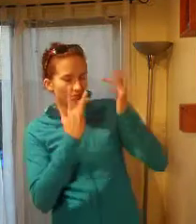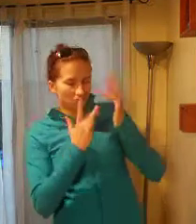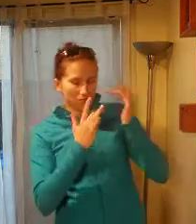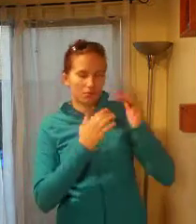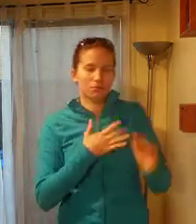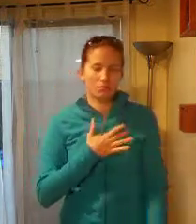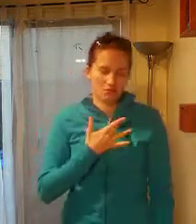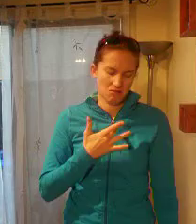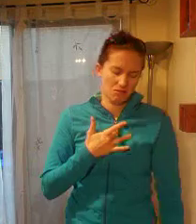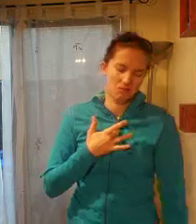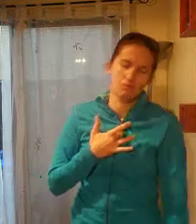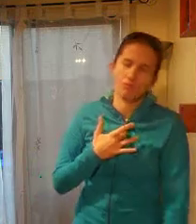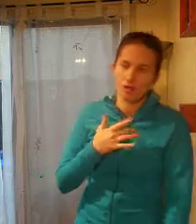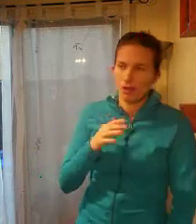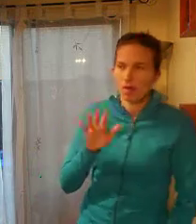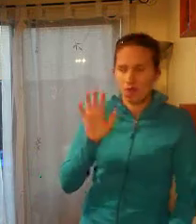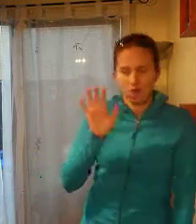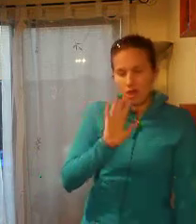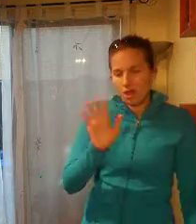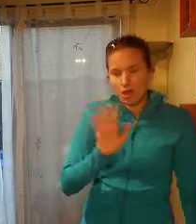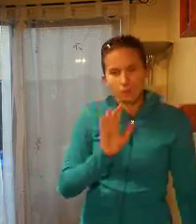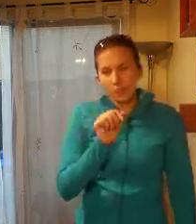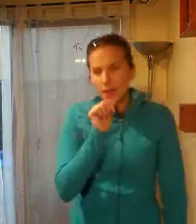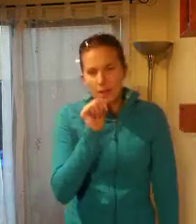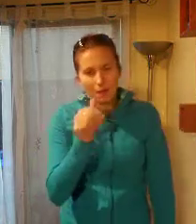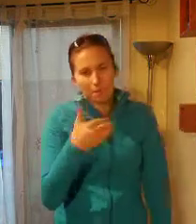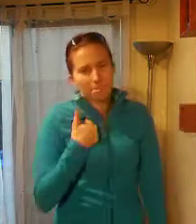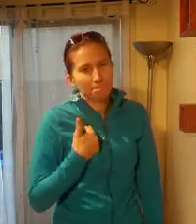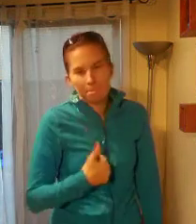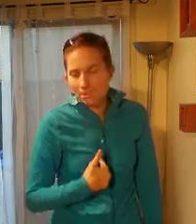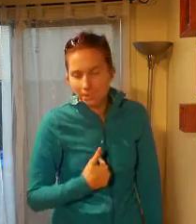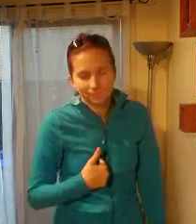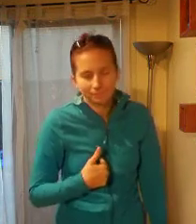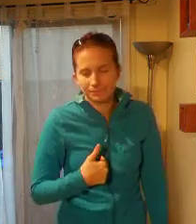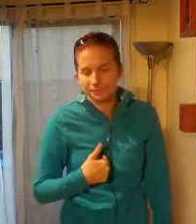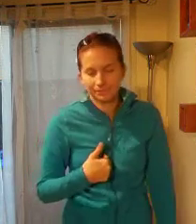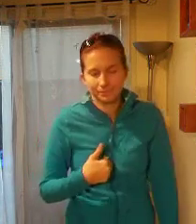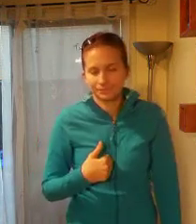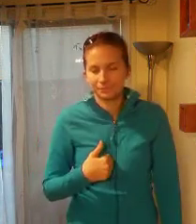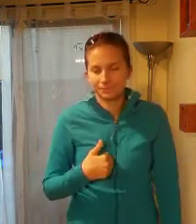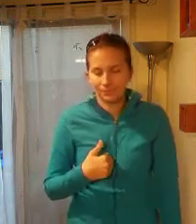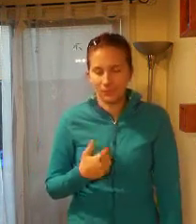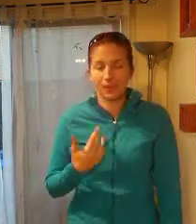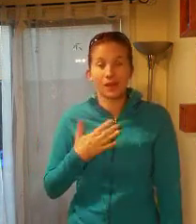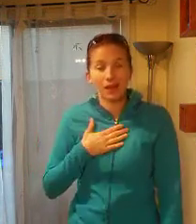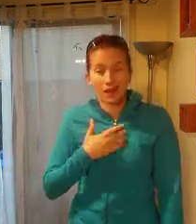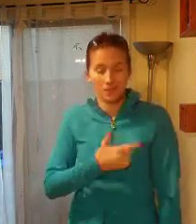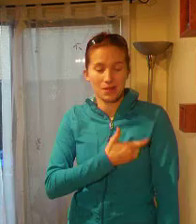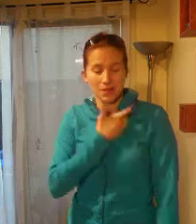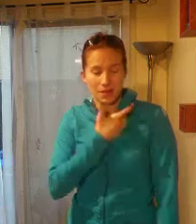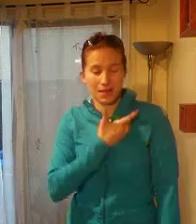smolders in the rain, but not me, I'm alive.